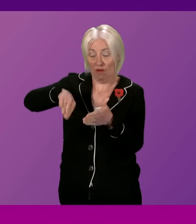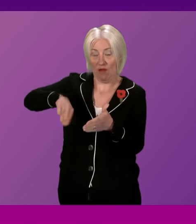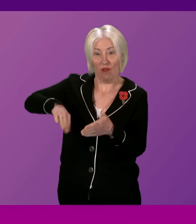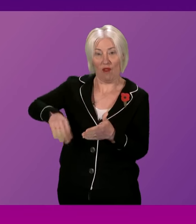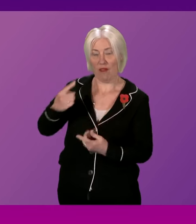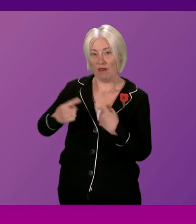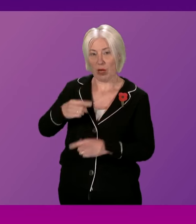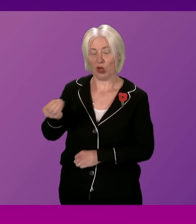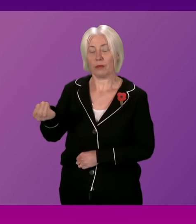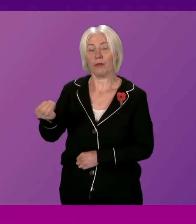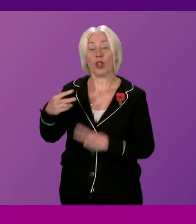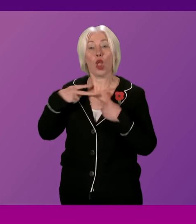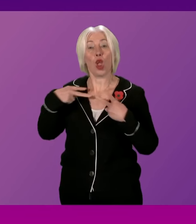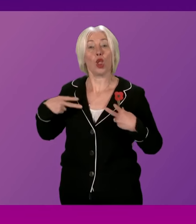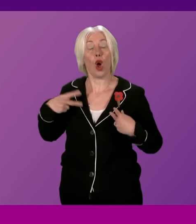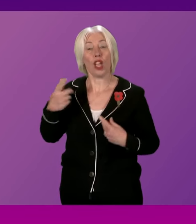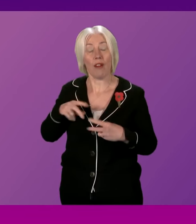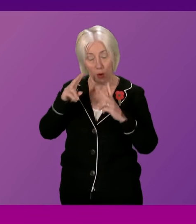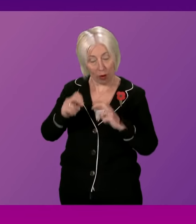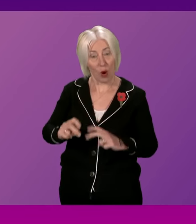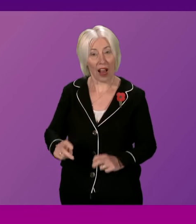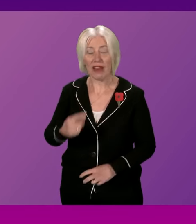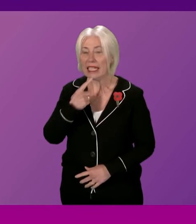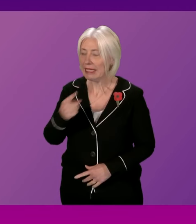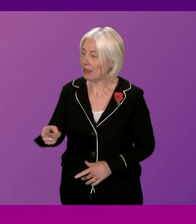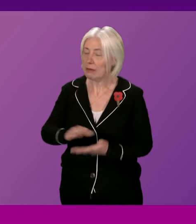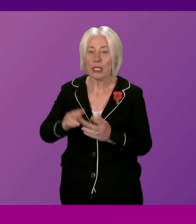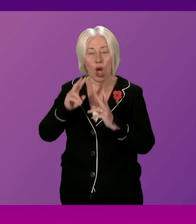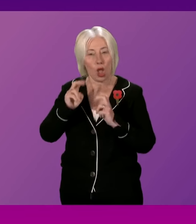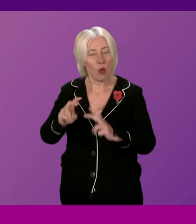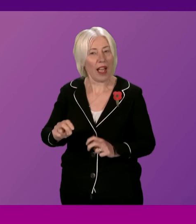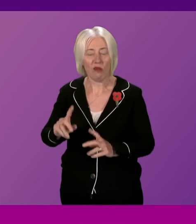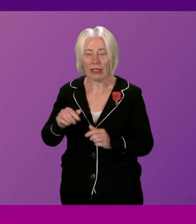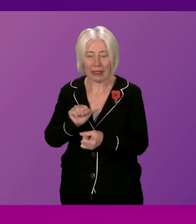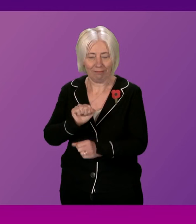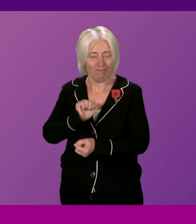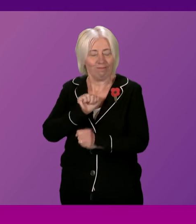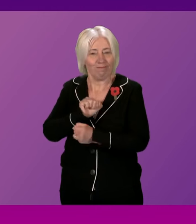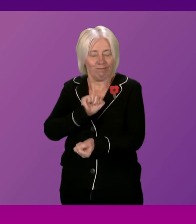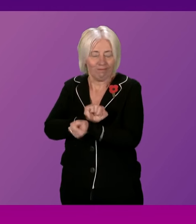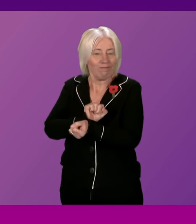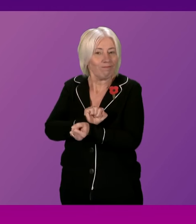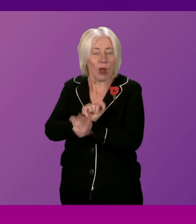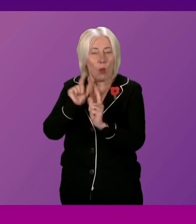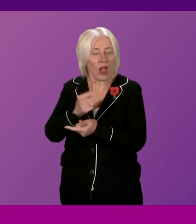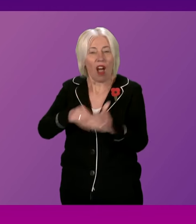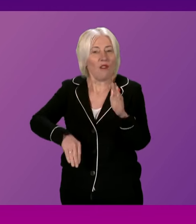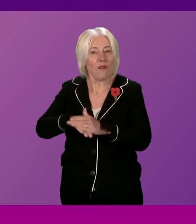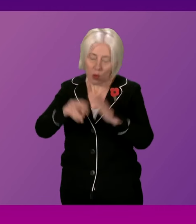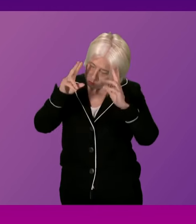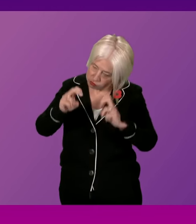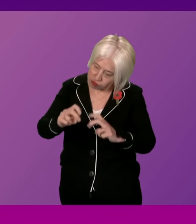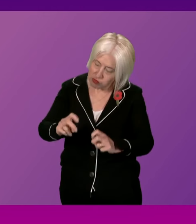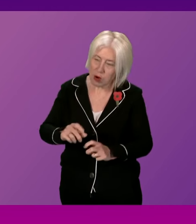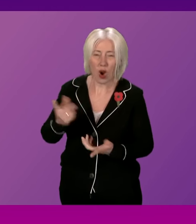inquiry's lawyer has said that this means the inquiry is constrained from fully carrying out its function. First Minister, why